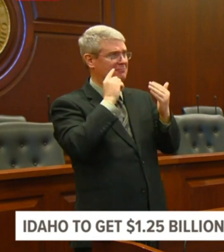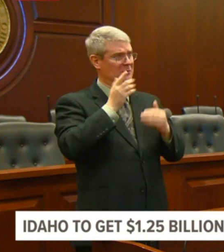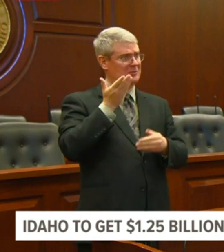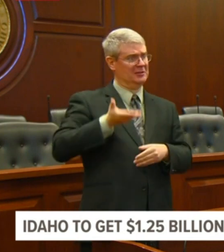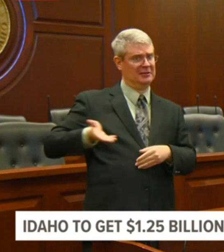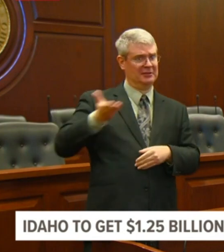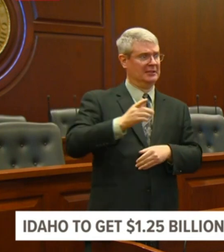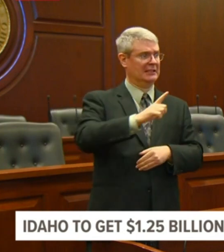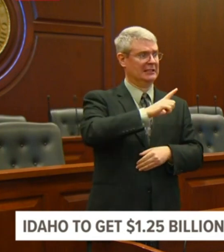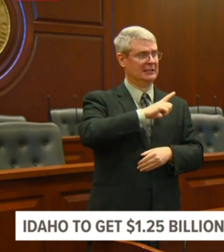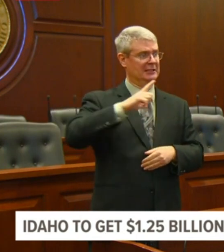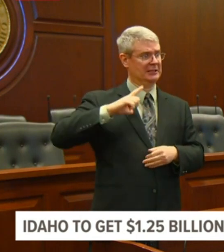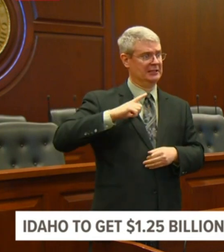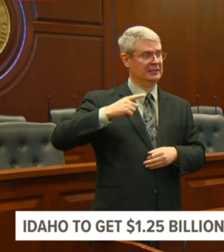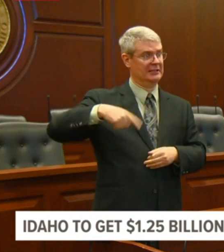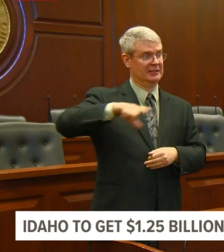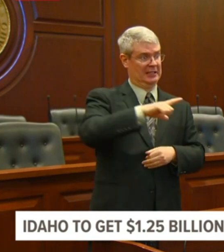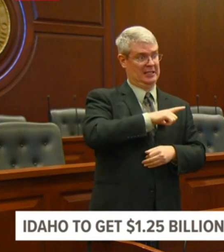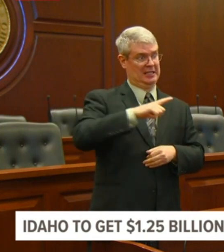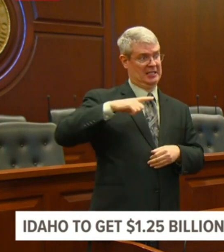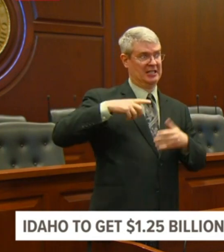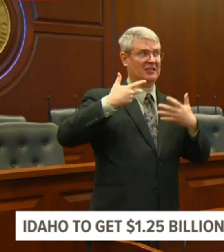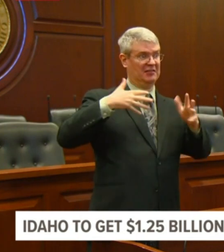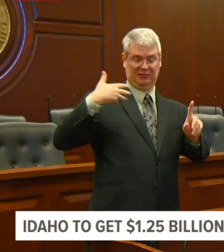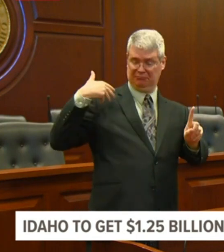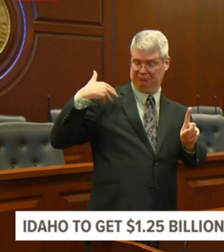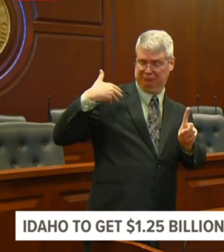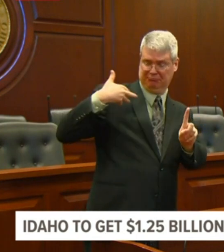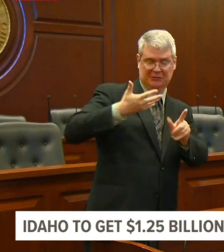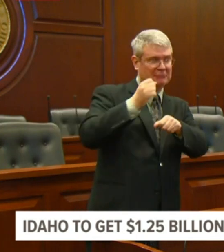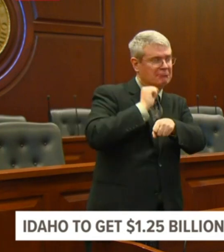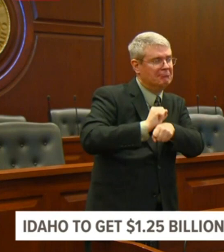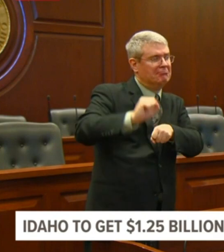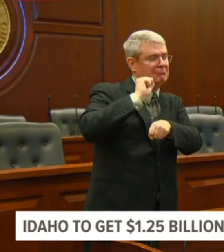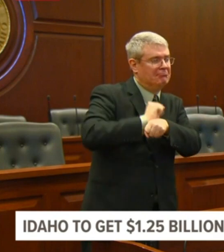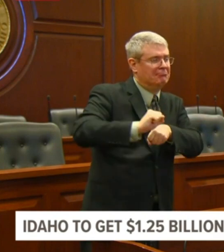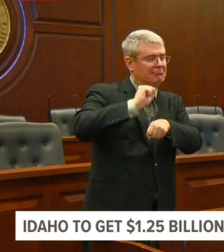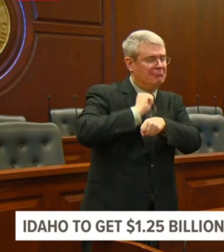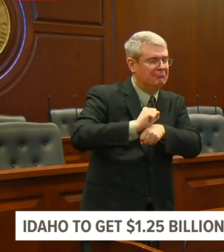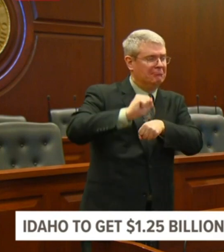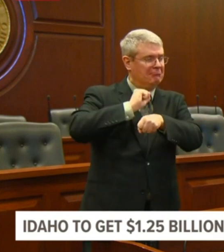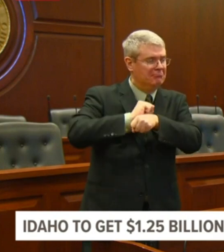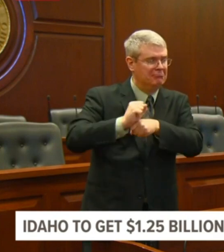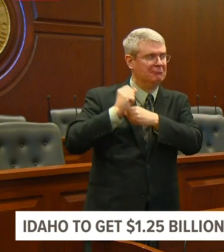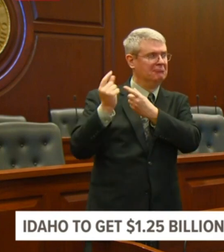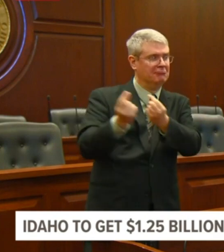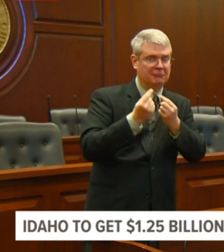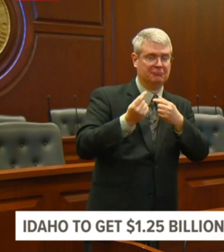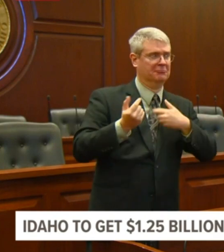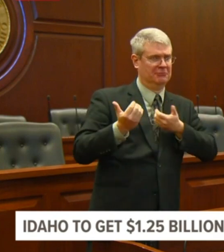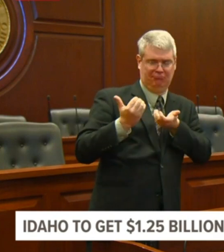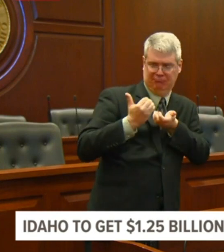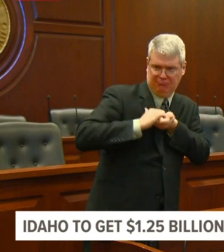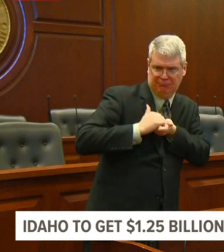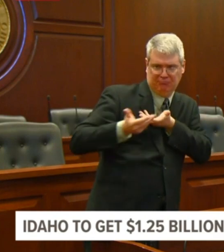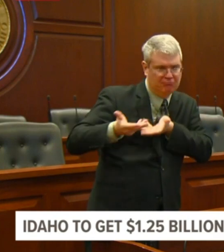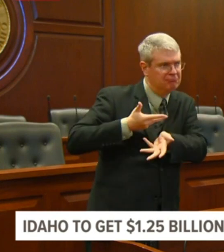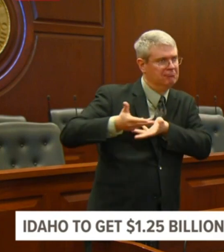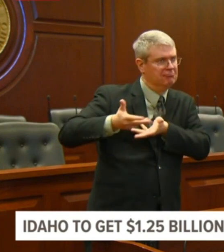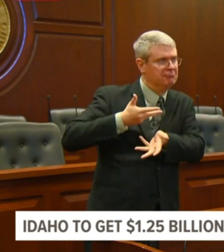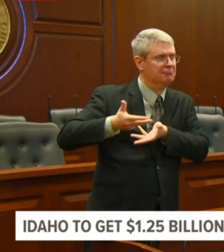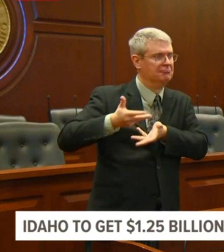for times like this. Together, we have been making efforts rebuilding our rainy day funds,